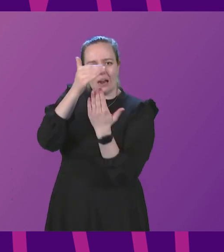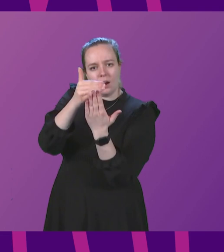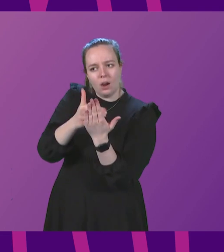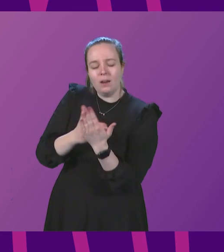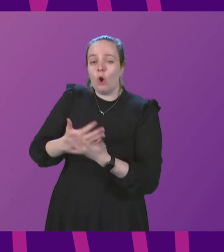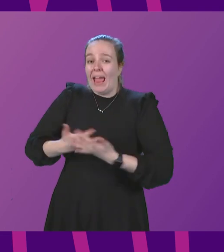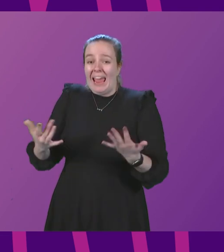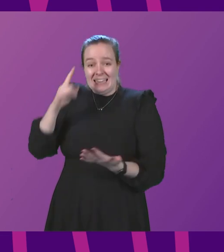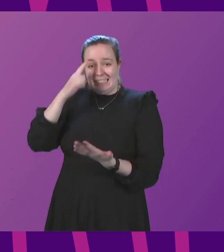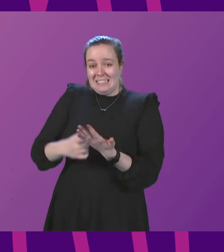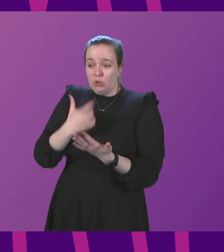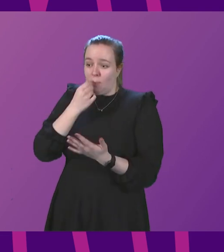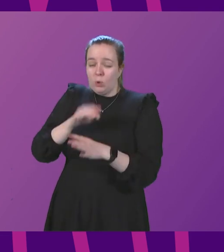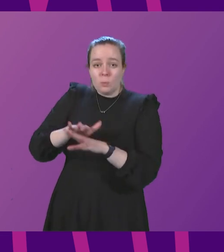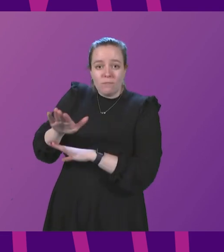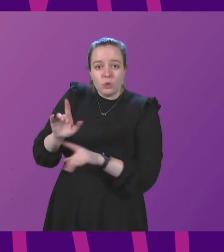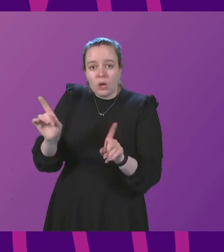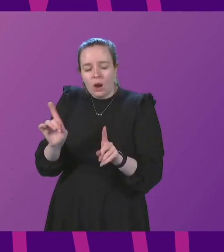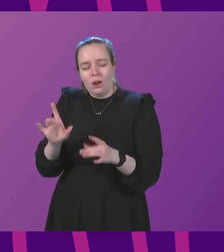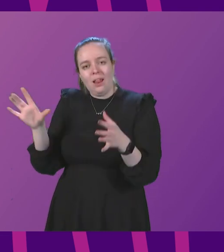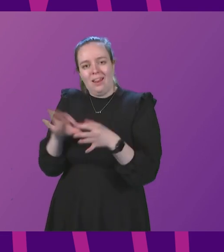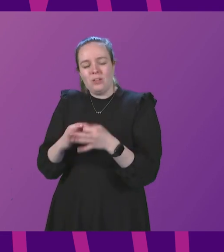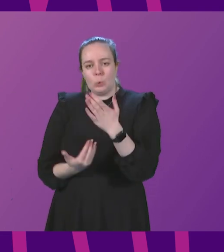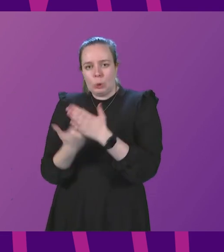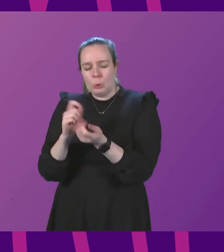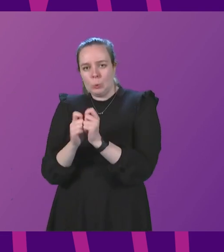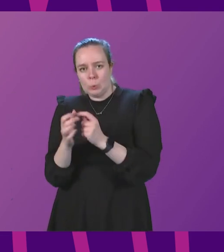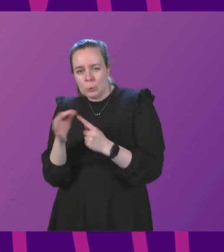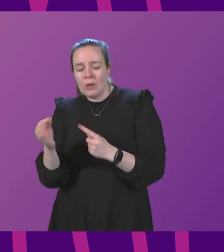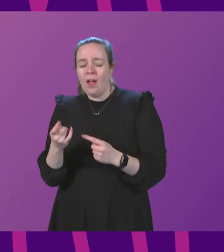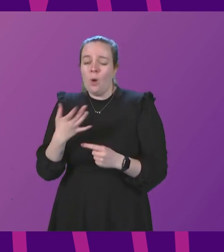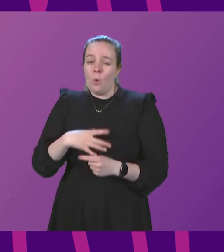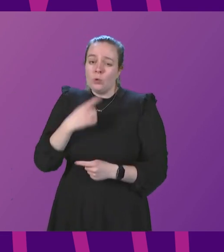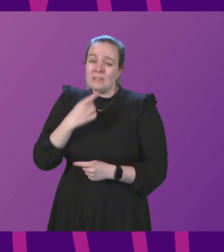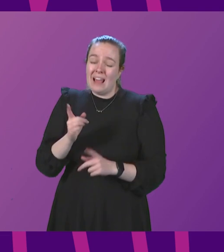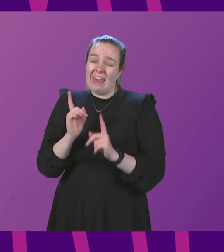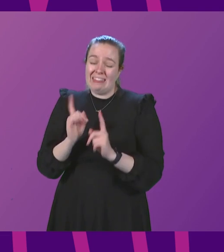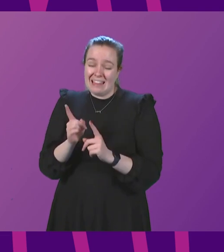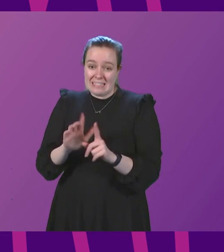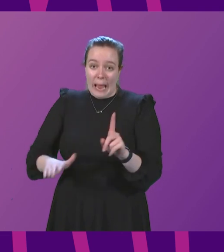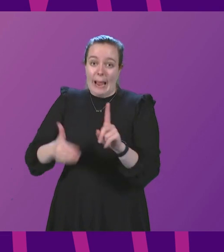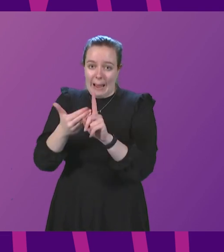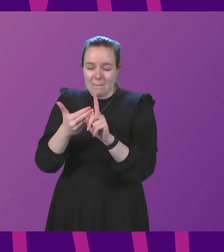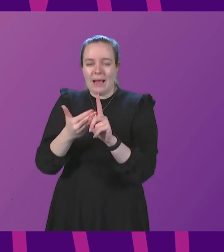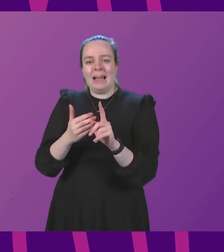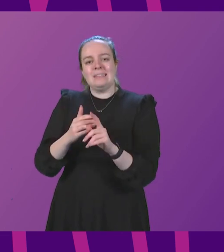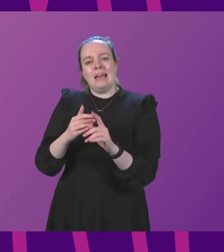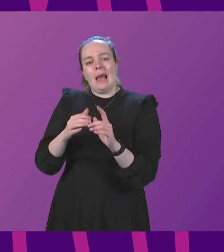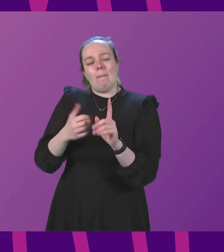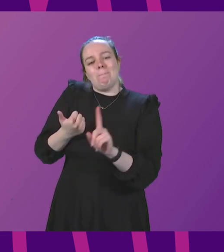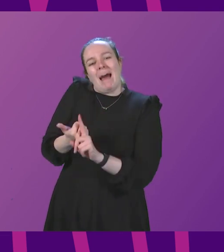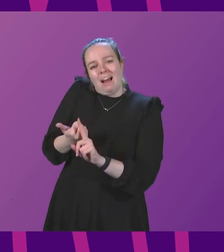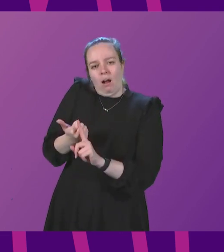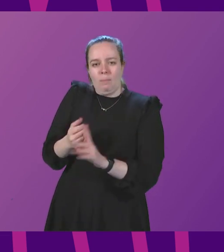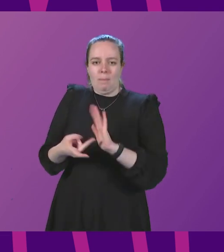we may have to take in future in response to new developments. I want to stress this is intended as a contingency. We do